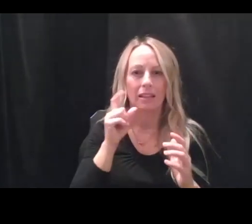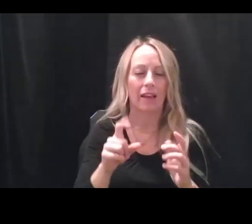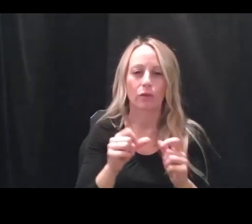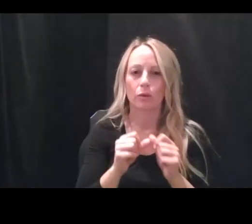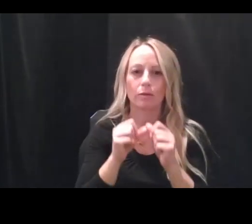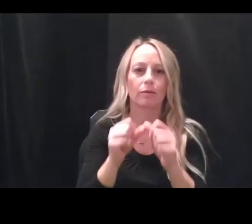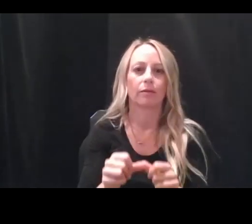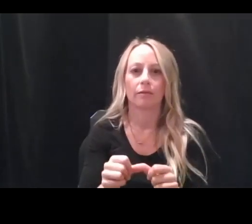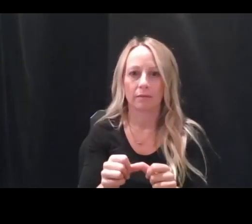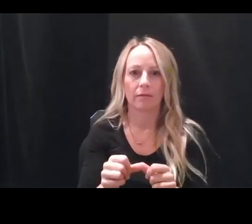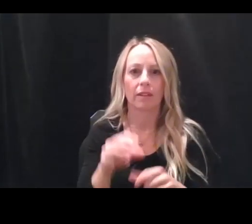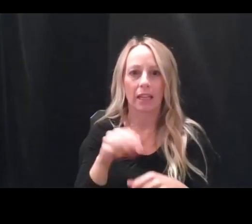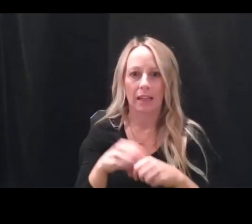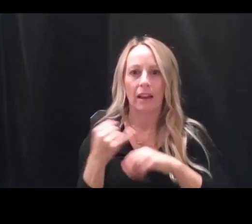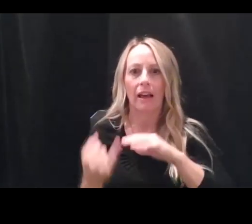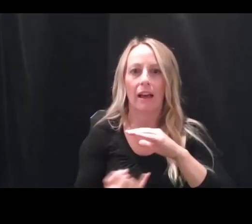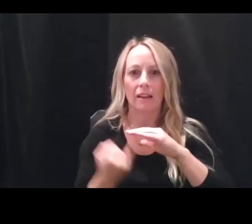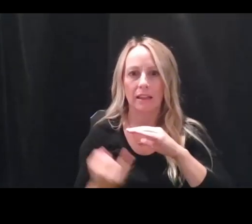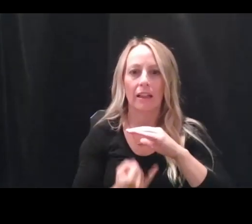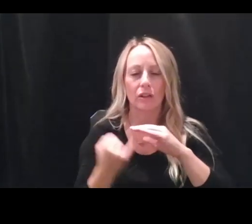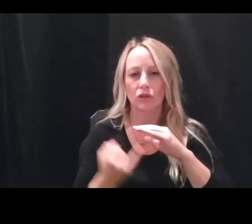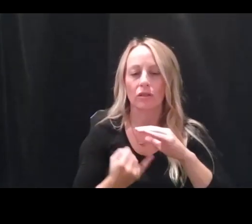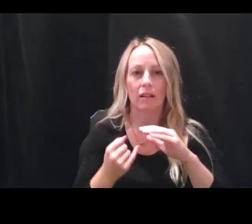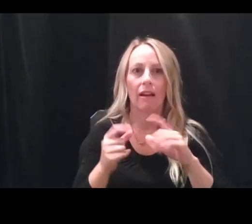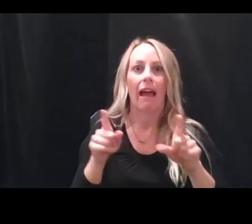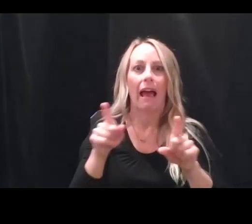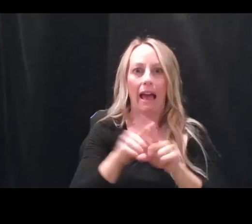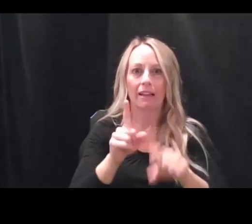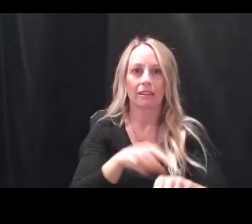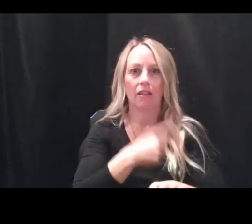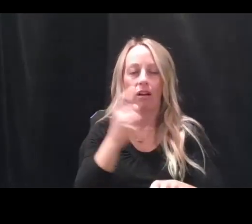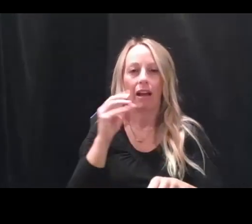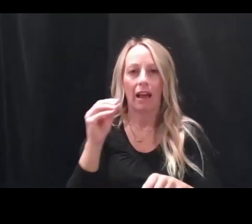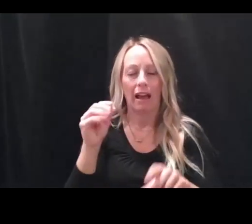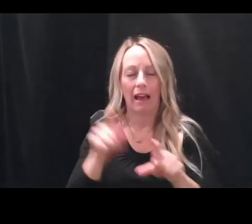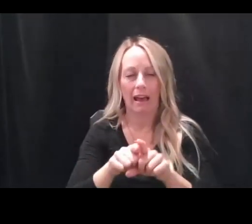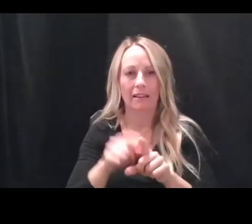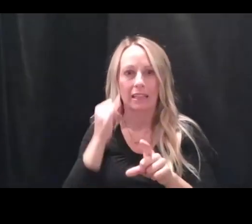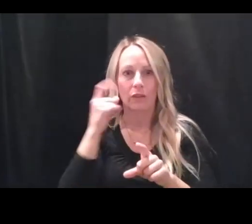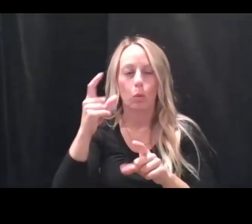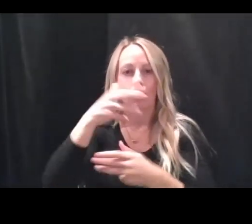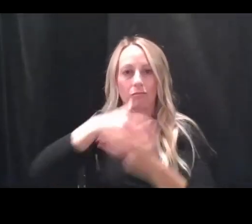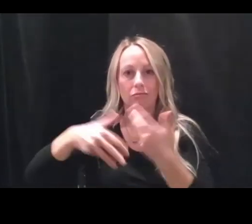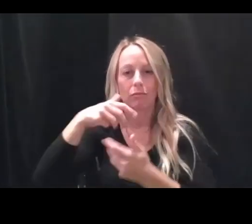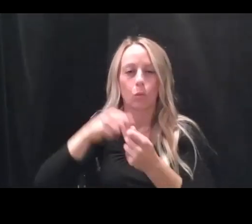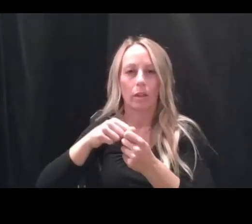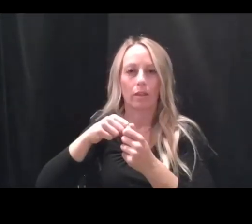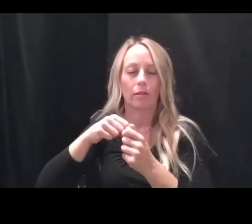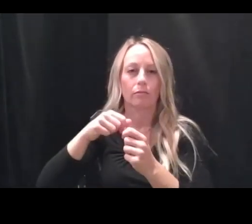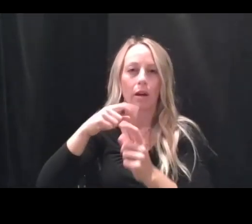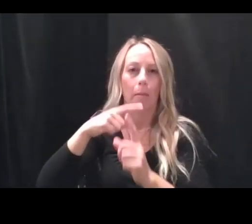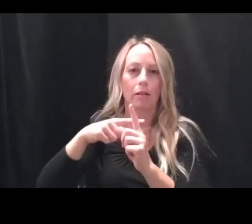in isolation quite as long as the contact does. We know that